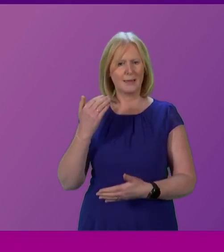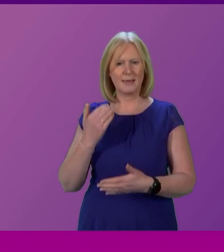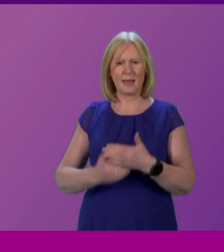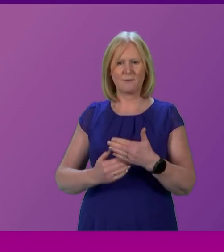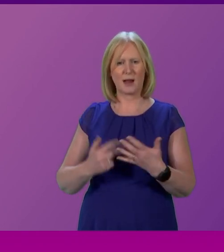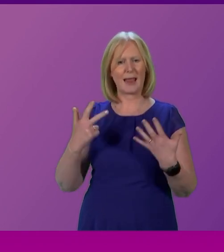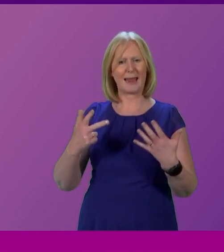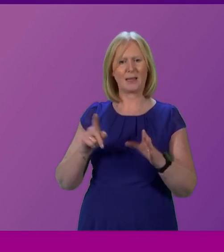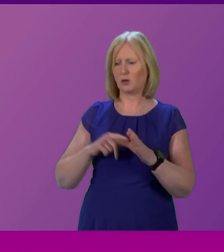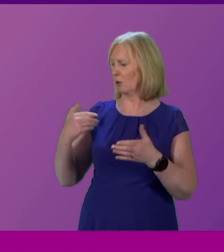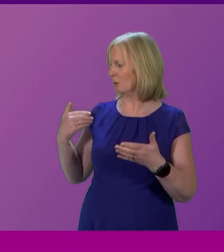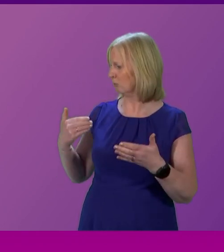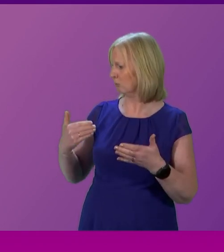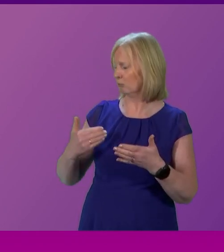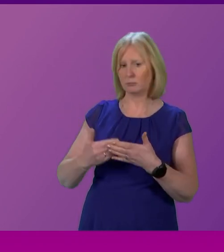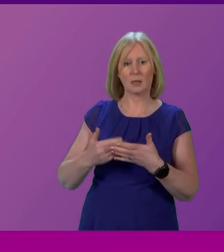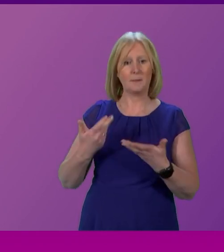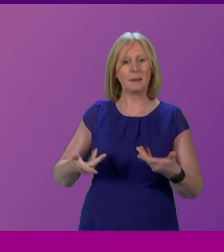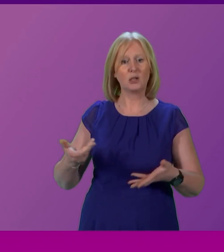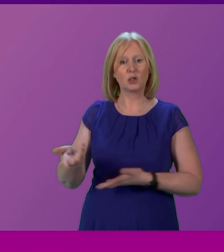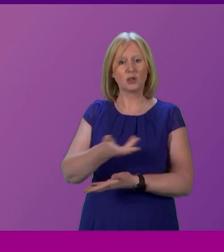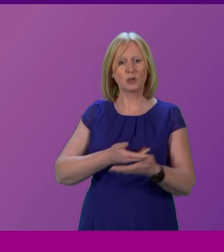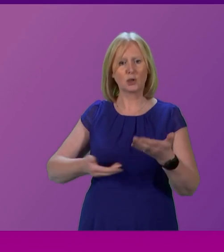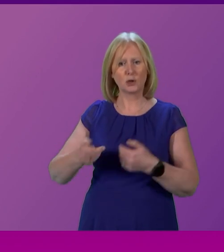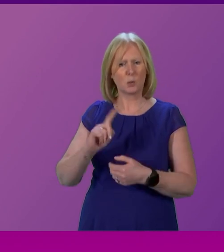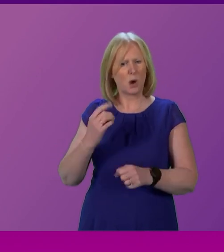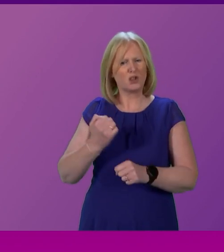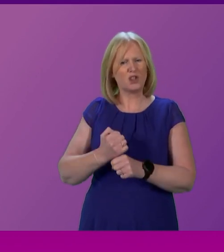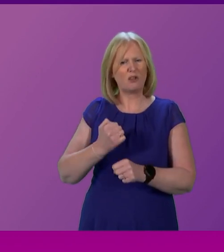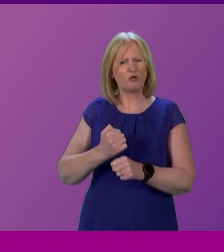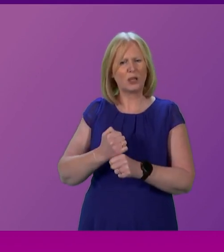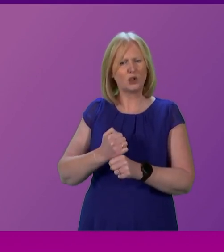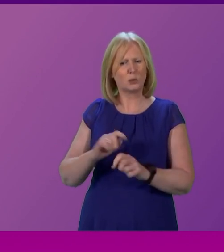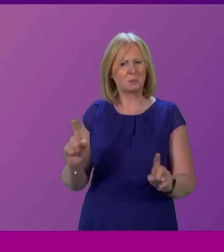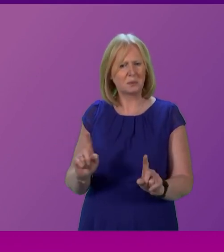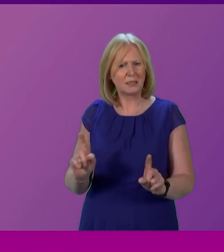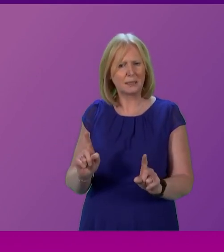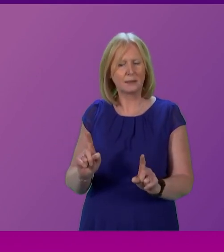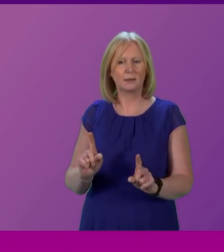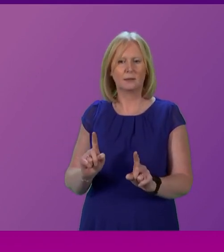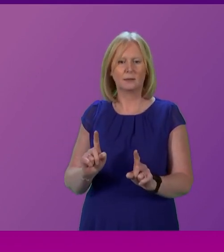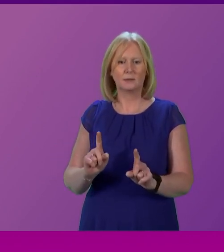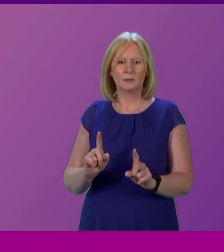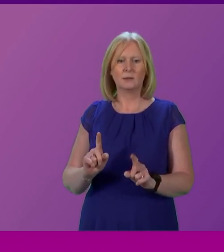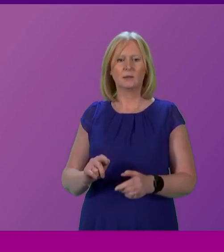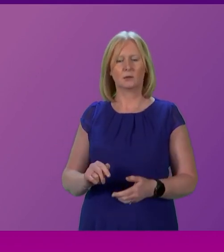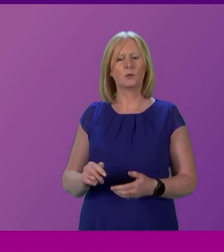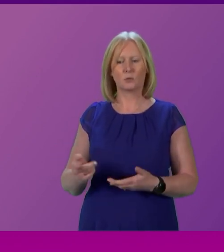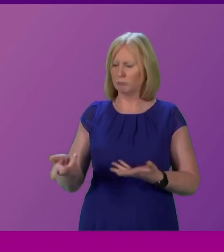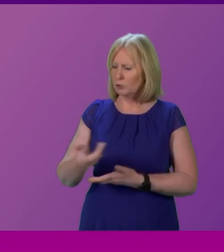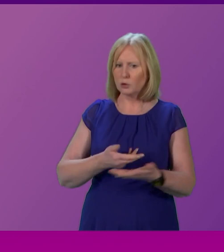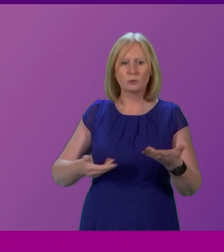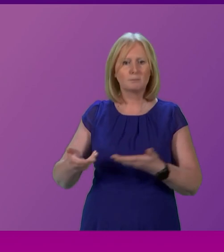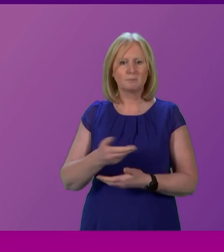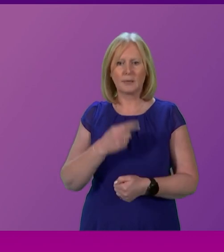the eight years since, has there been a discussion as to what a generation is, a negotiation as to what, in this chamber we could